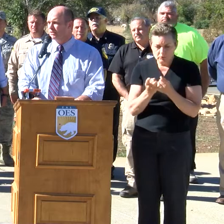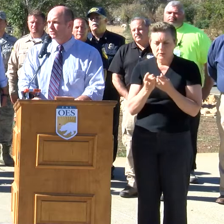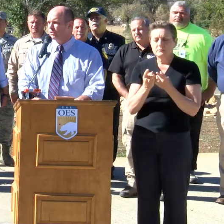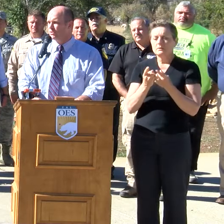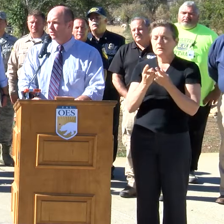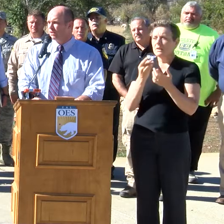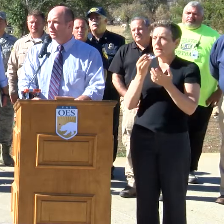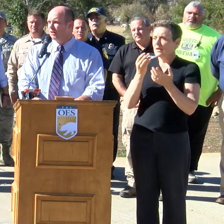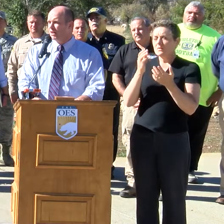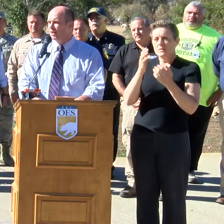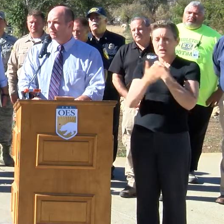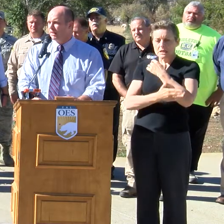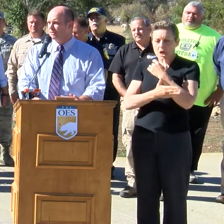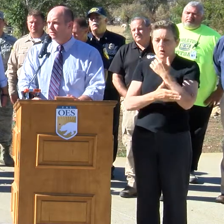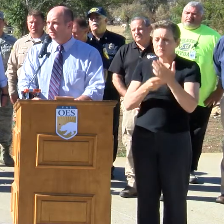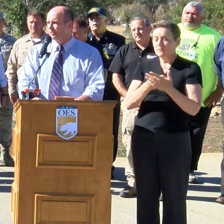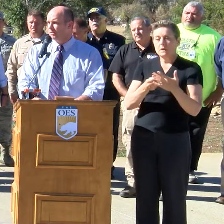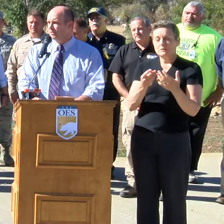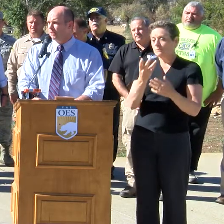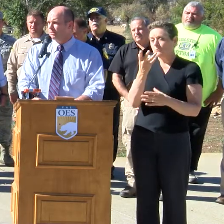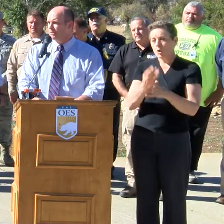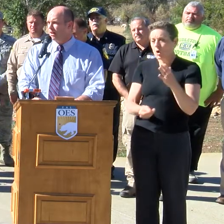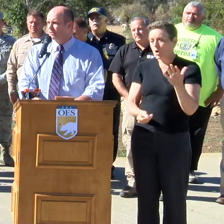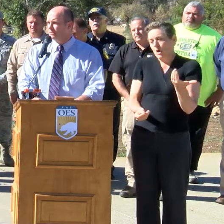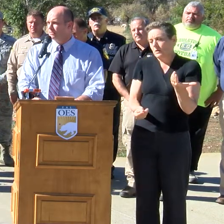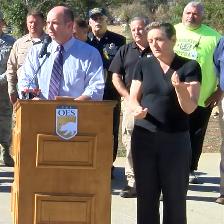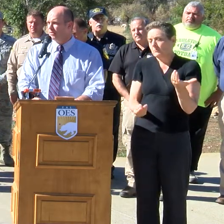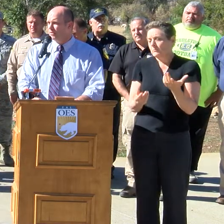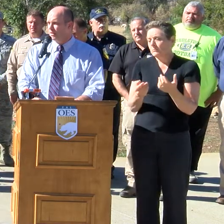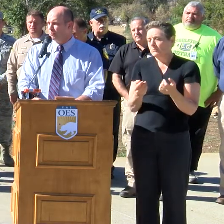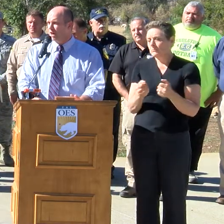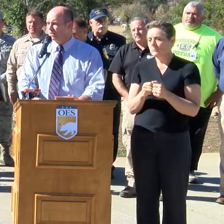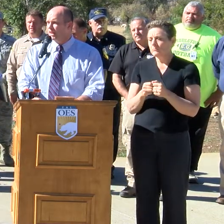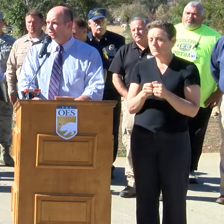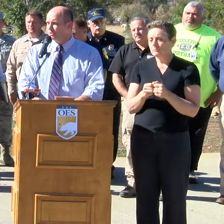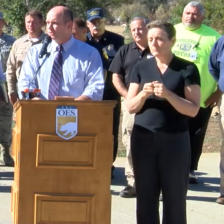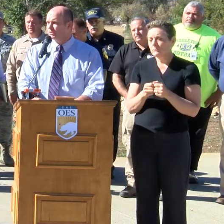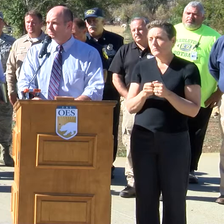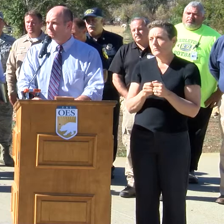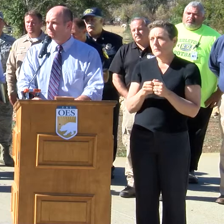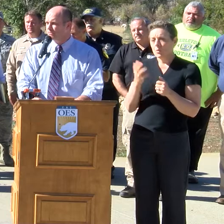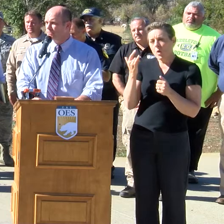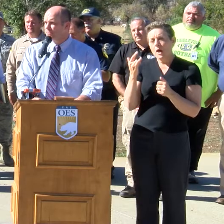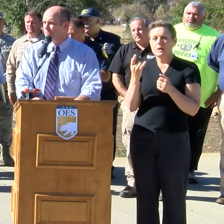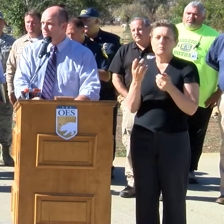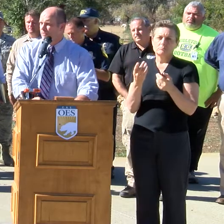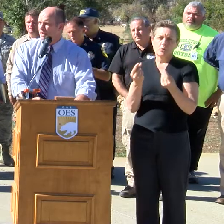funds, and so forth. That's the loss on the property tax rolls.